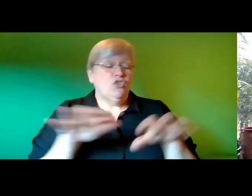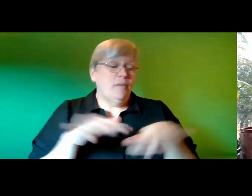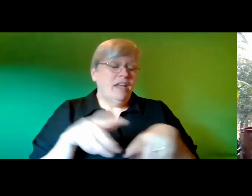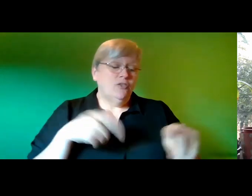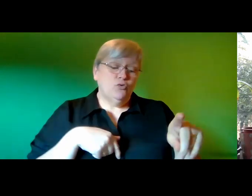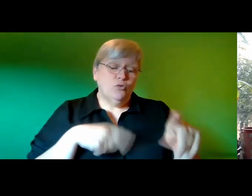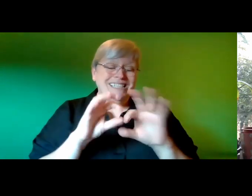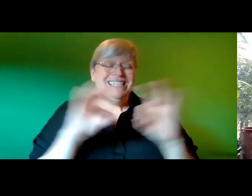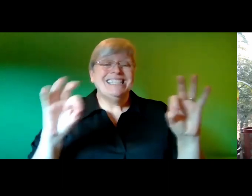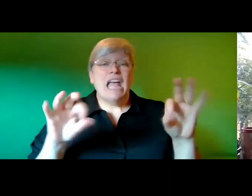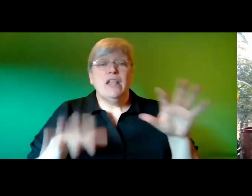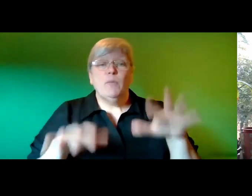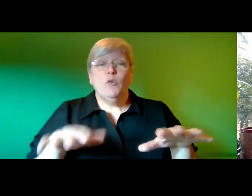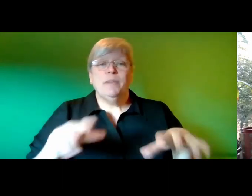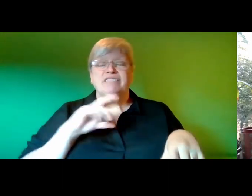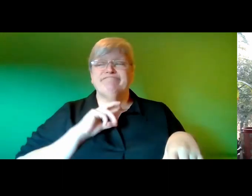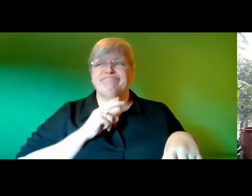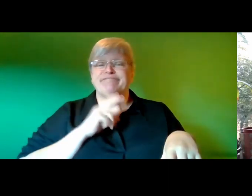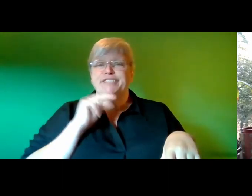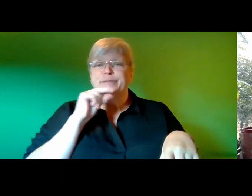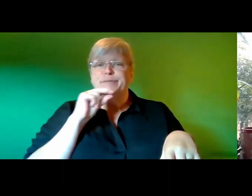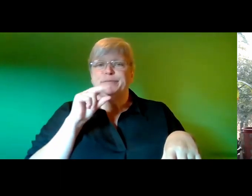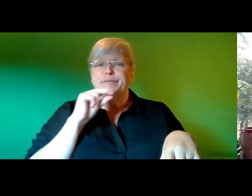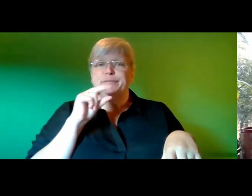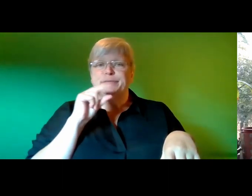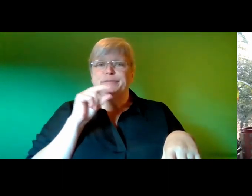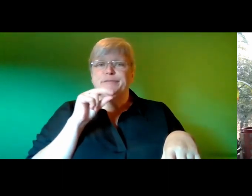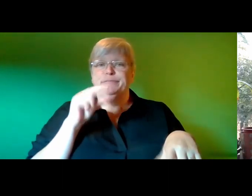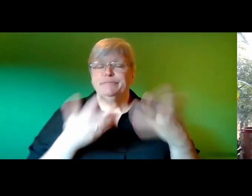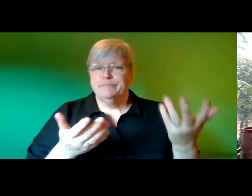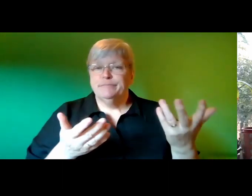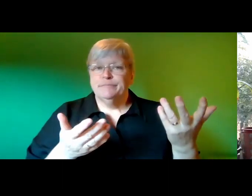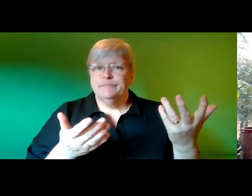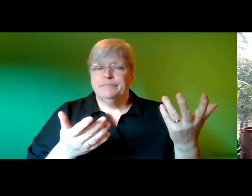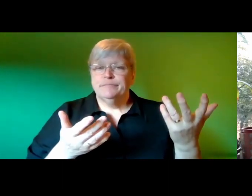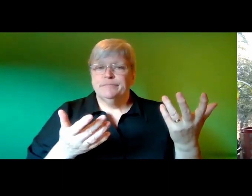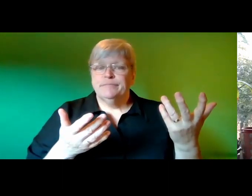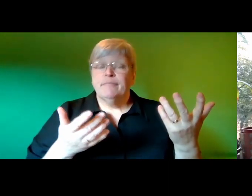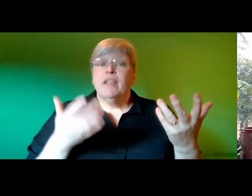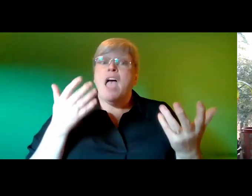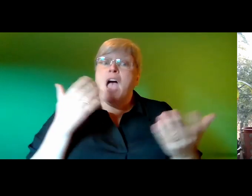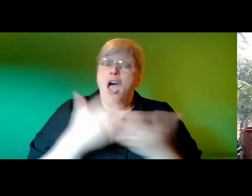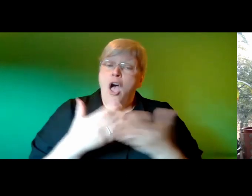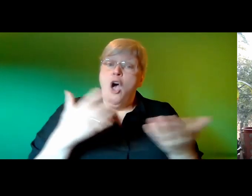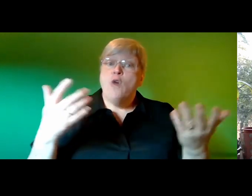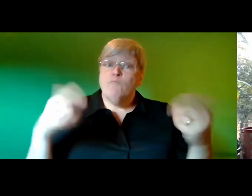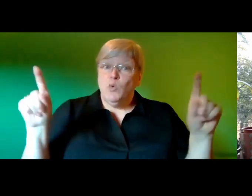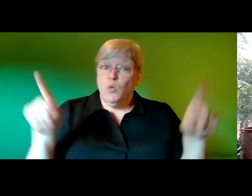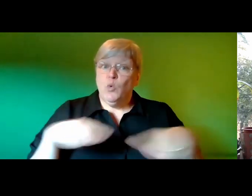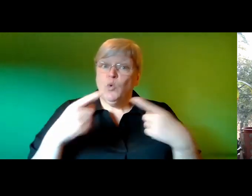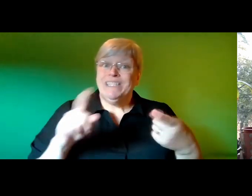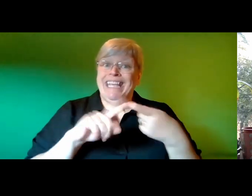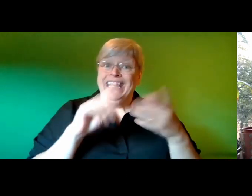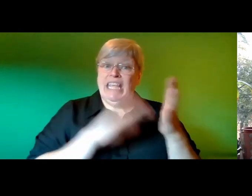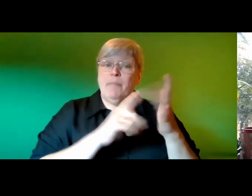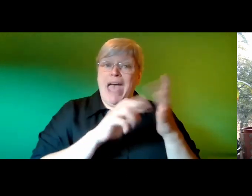movements whispering under her breath go into the keys the haunting sound of chopin's notch in an e minor enveloped